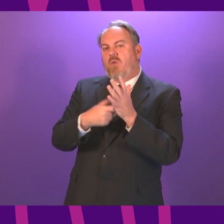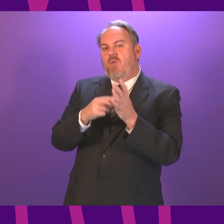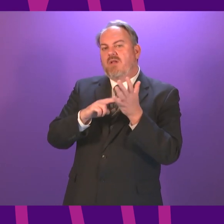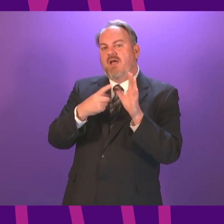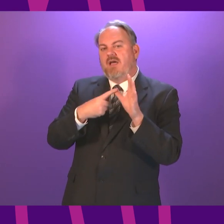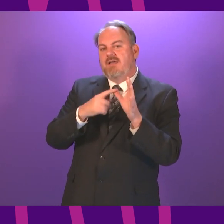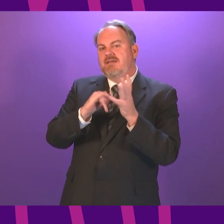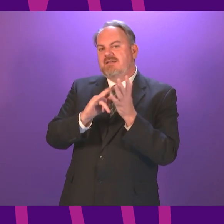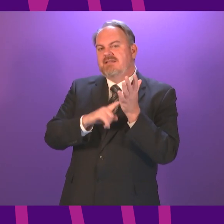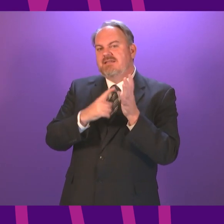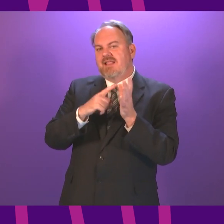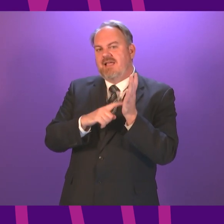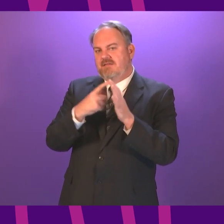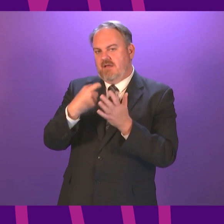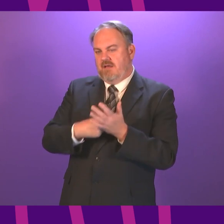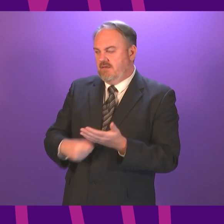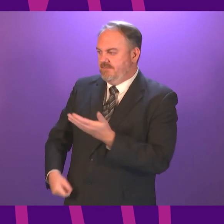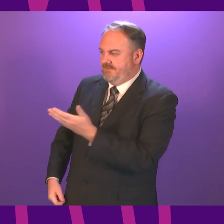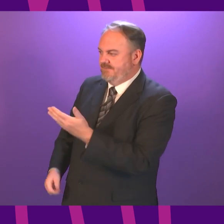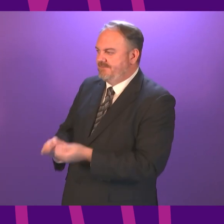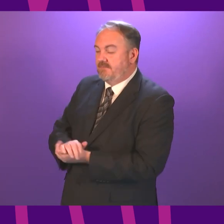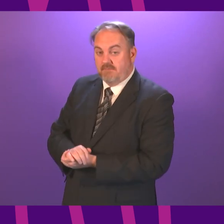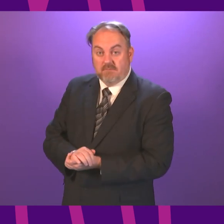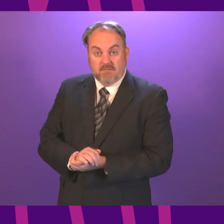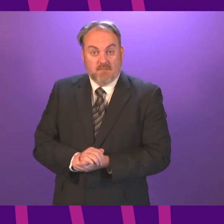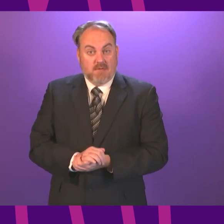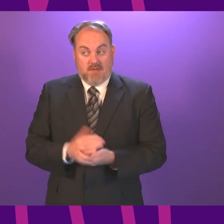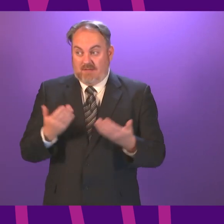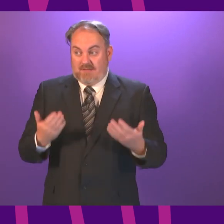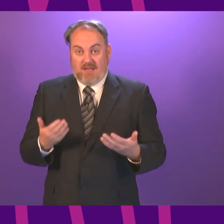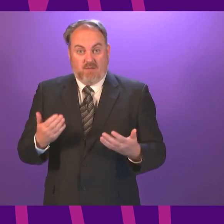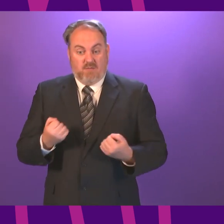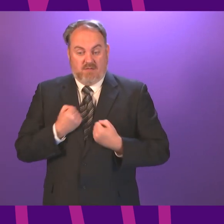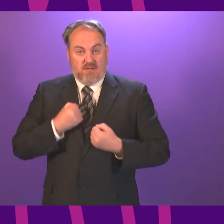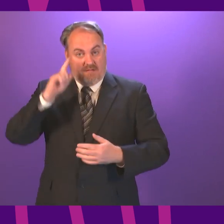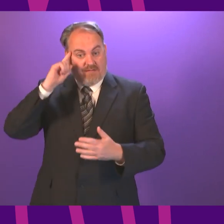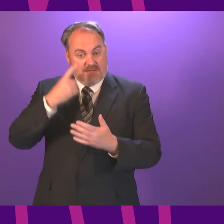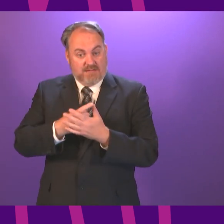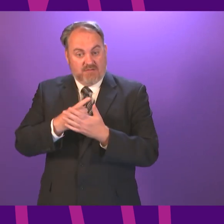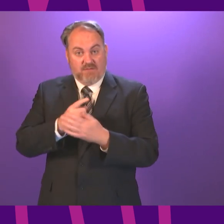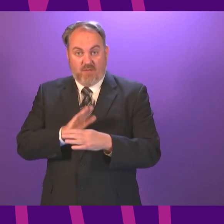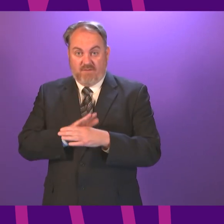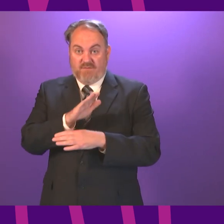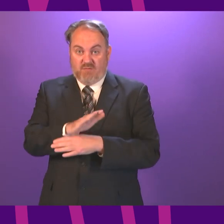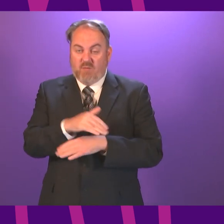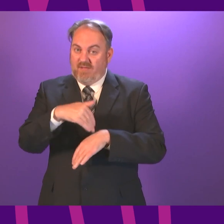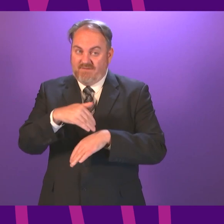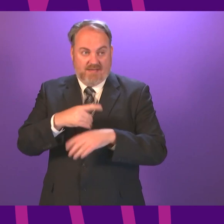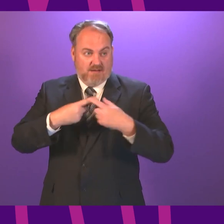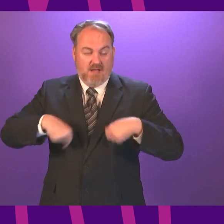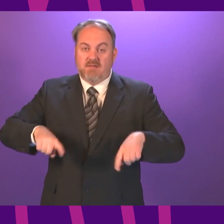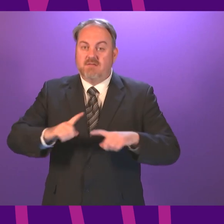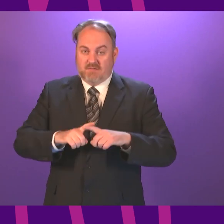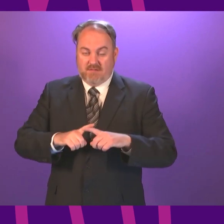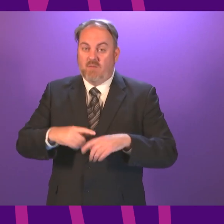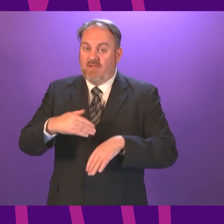Thank you, President Officer There is no doubt that the decisions that we make in this chamber over the coming years will shape the future of the whole of Scotland our